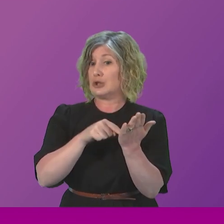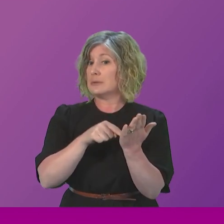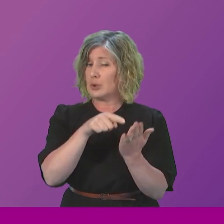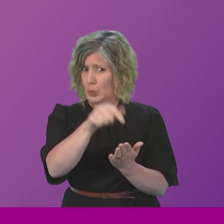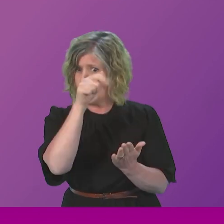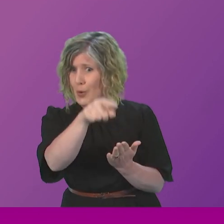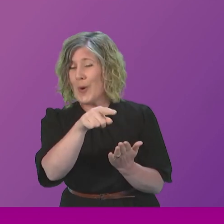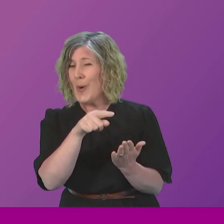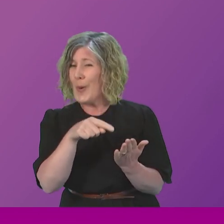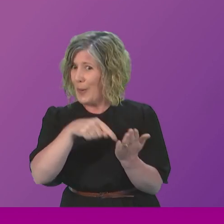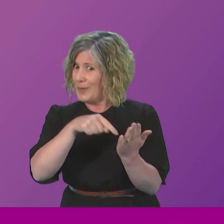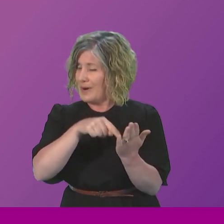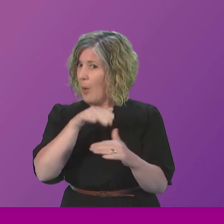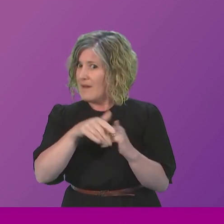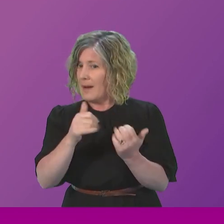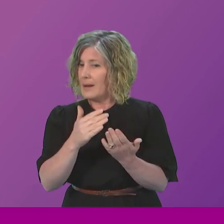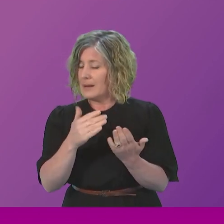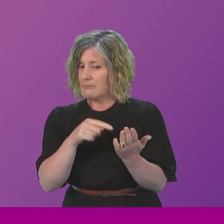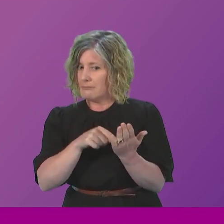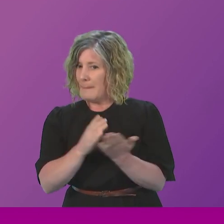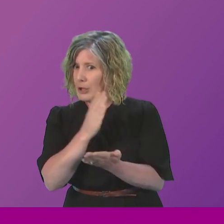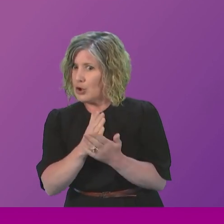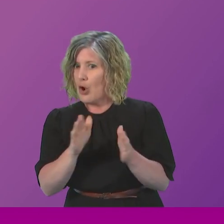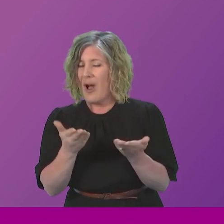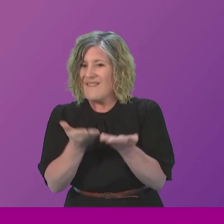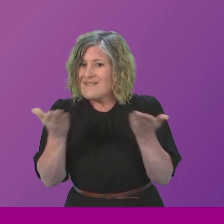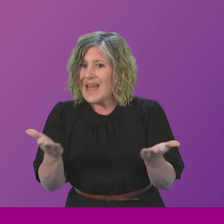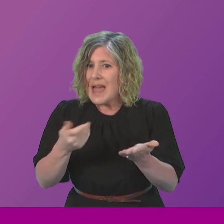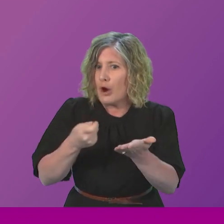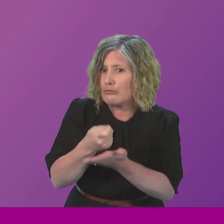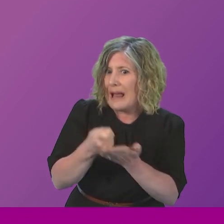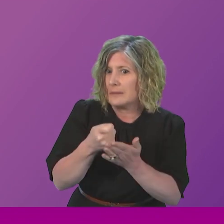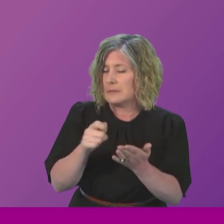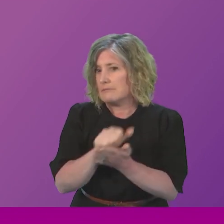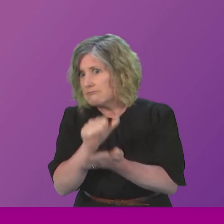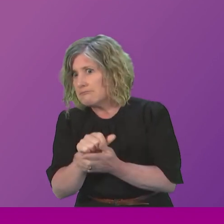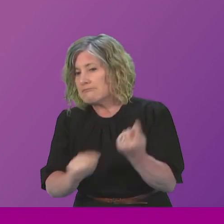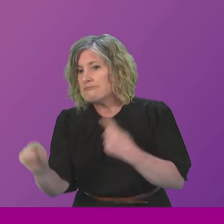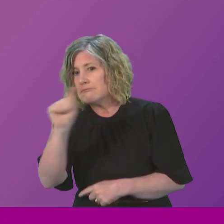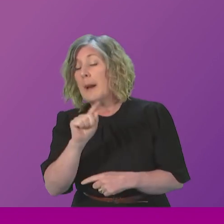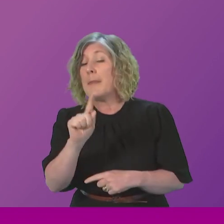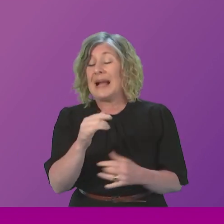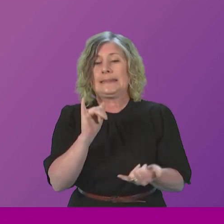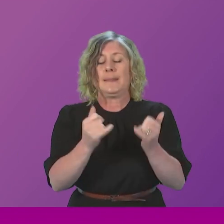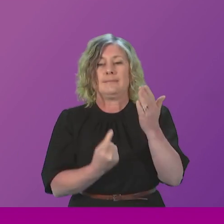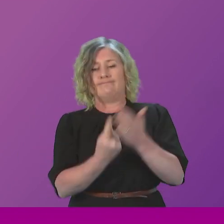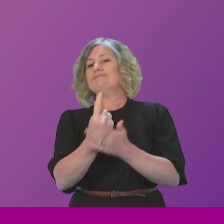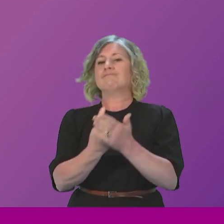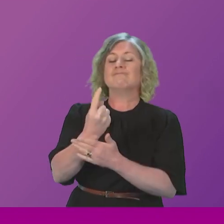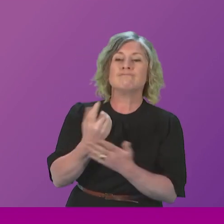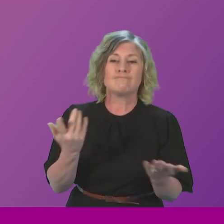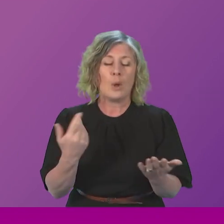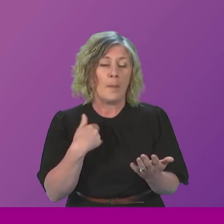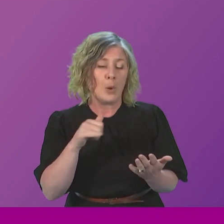well in relation to ensuring fair rents where appropriate but there may be areas where we can go